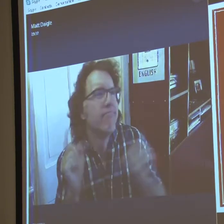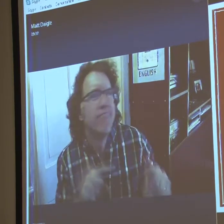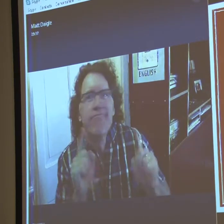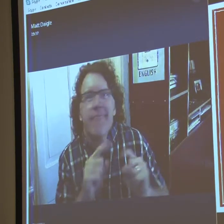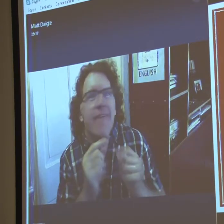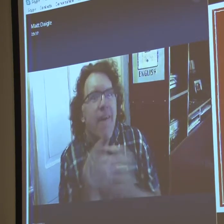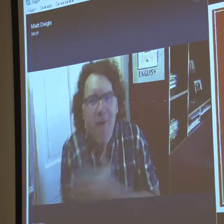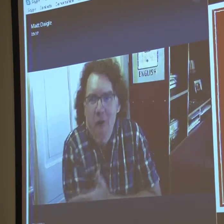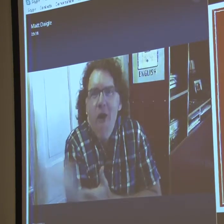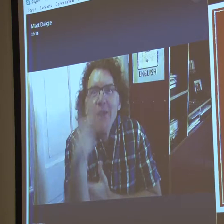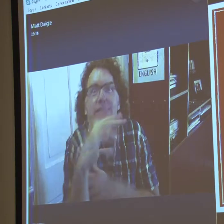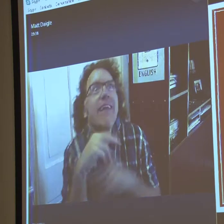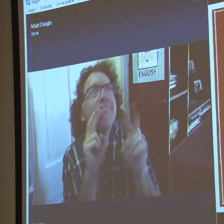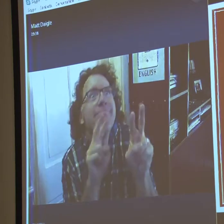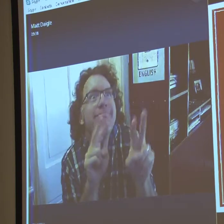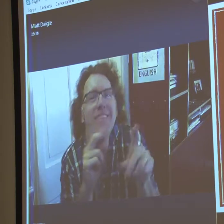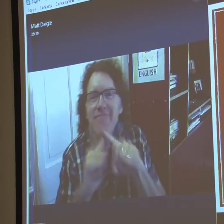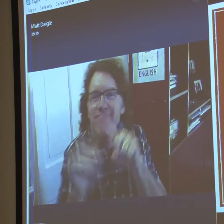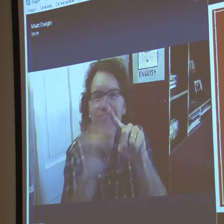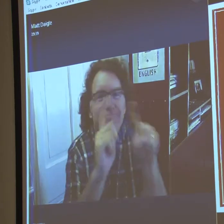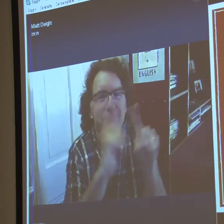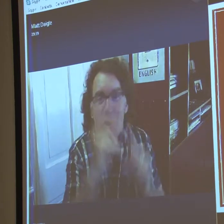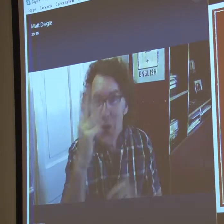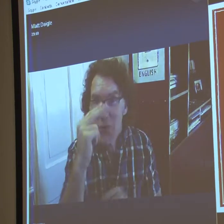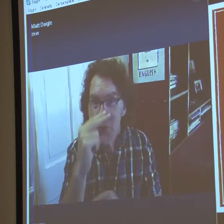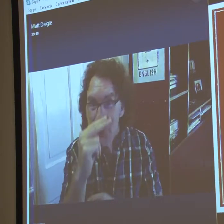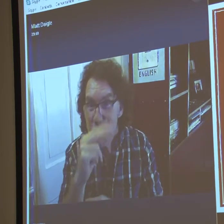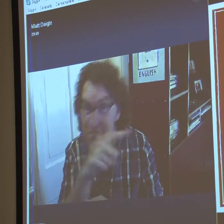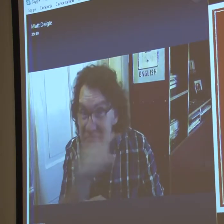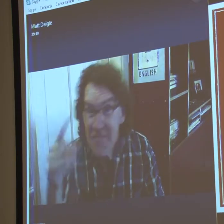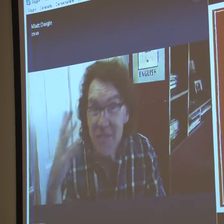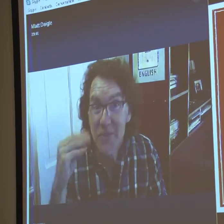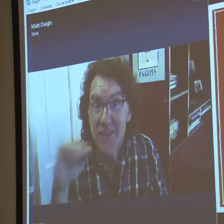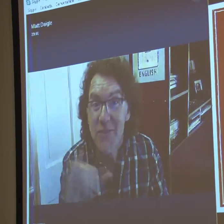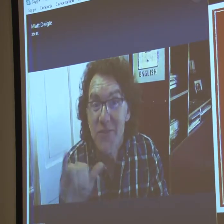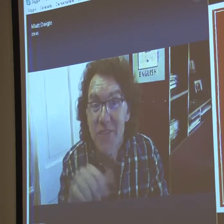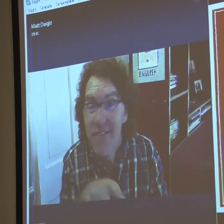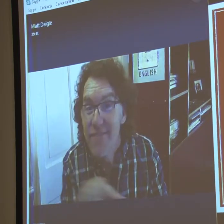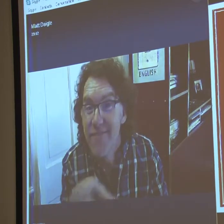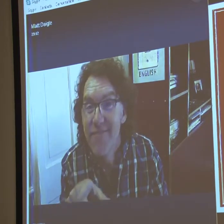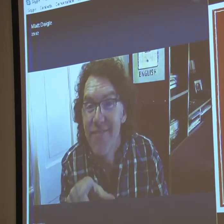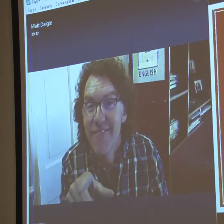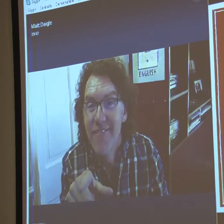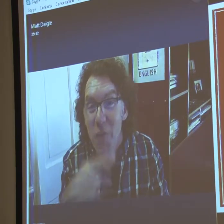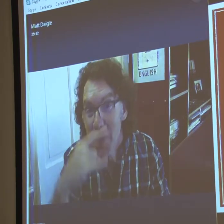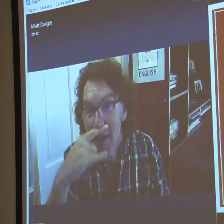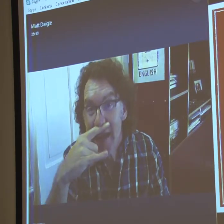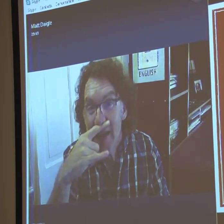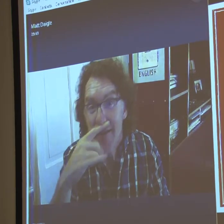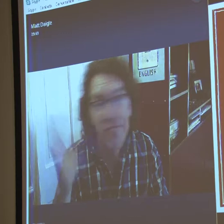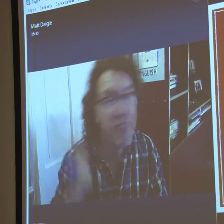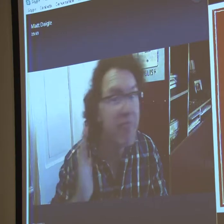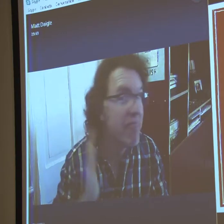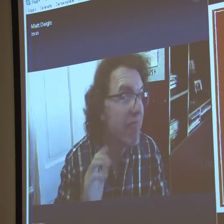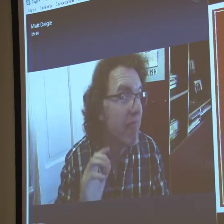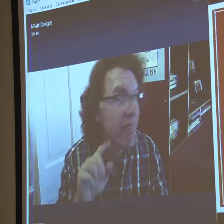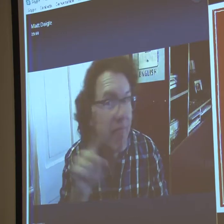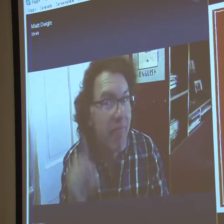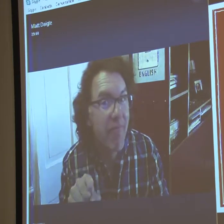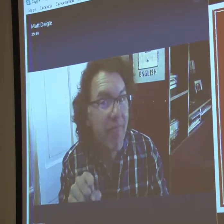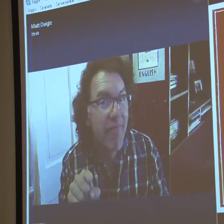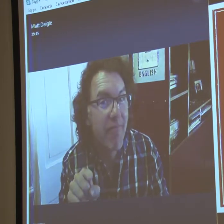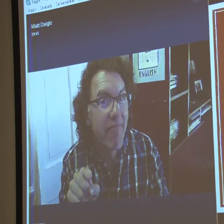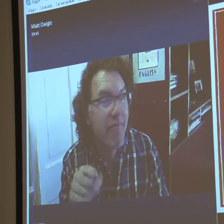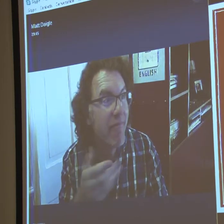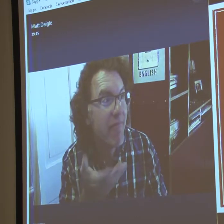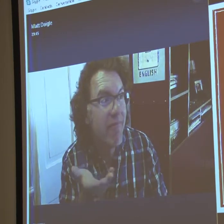I would watch for the newspaper. And I would be so excited. And, of course, I would look forward to Saturday morning cartoons. I'm sure you guys did